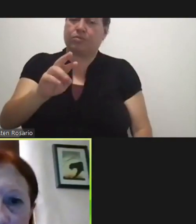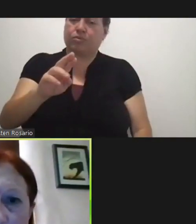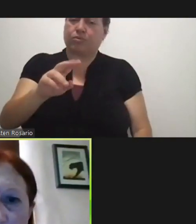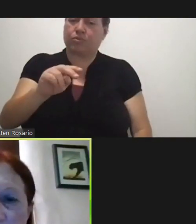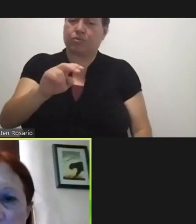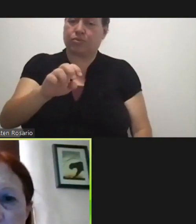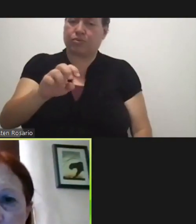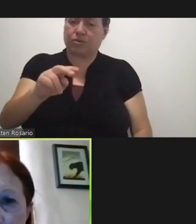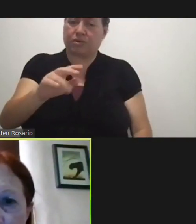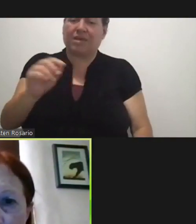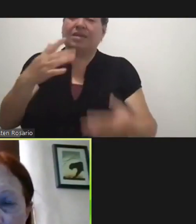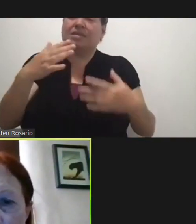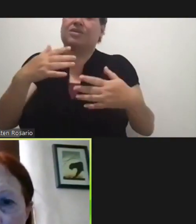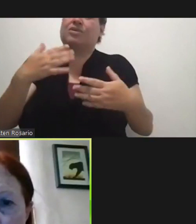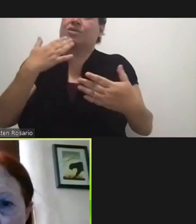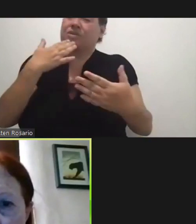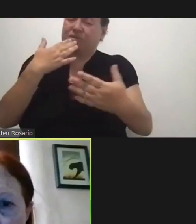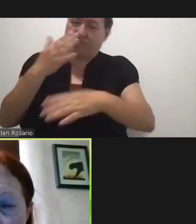Governor